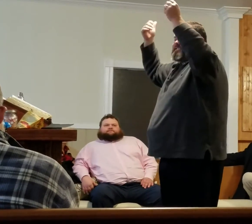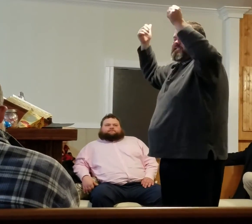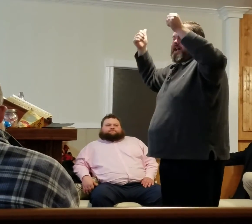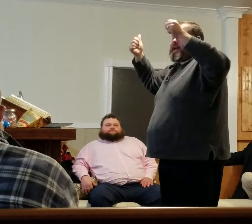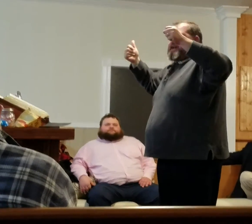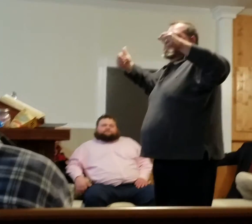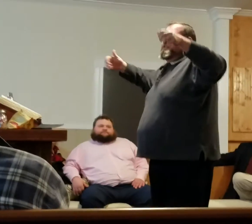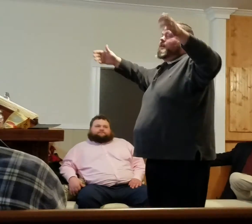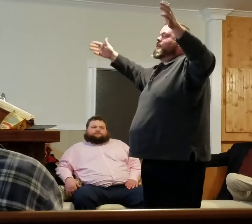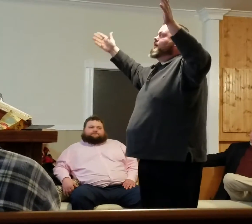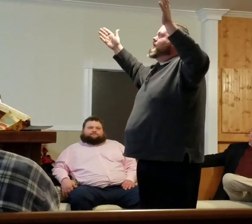Savior,